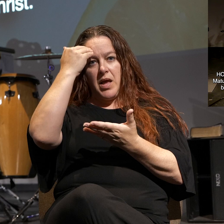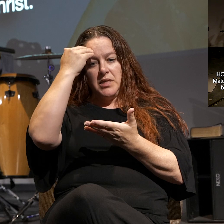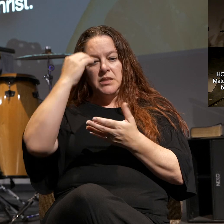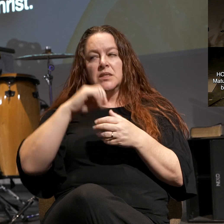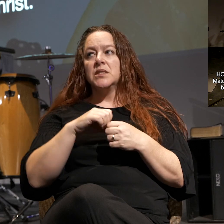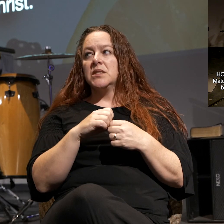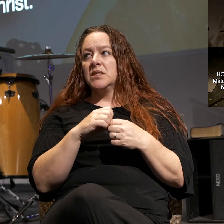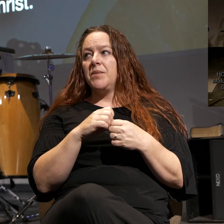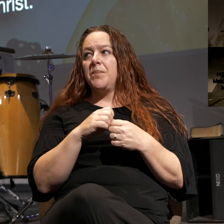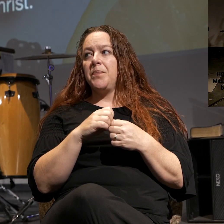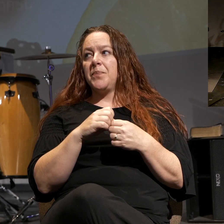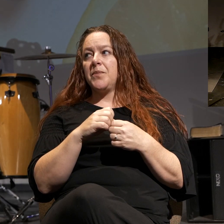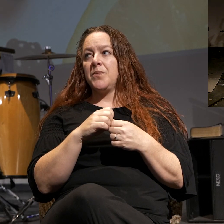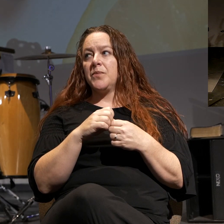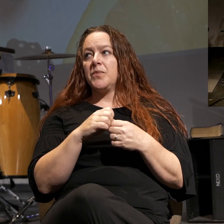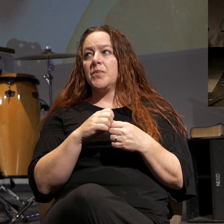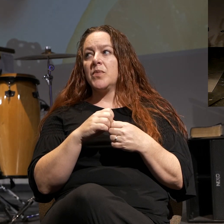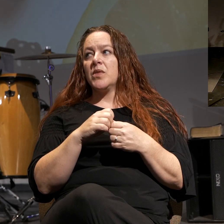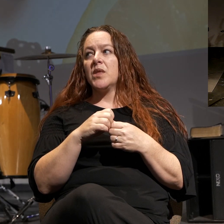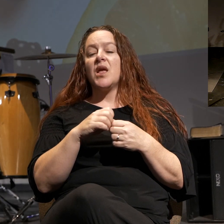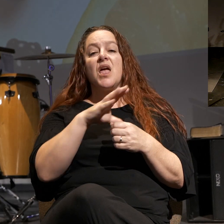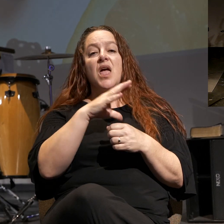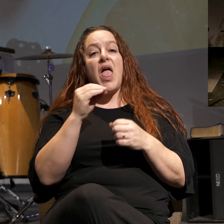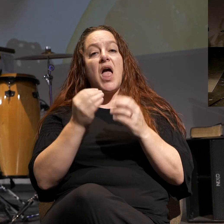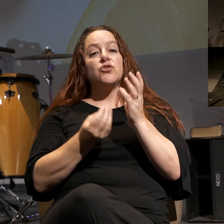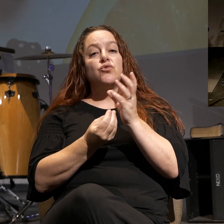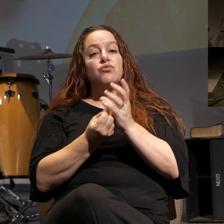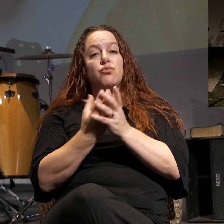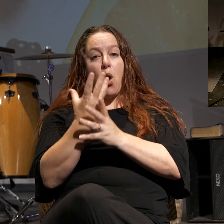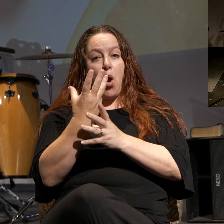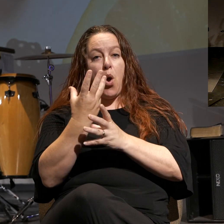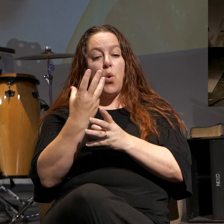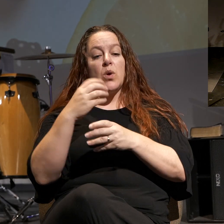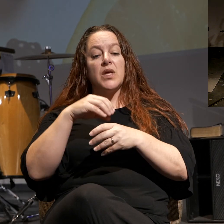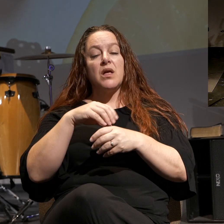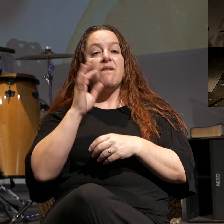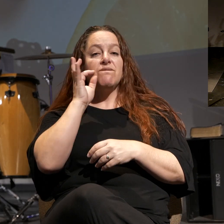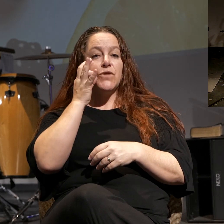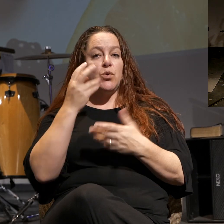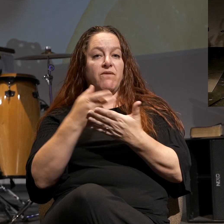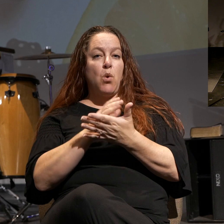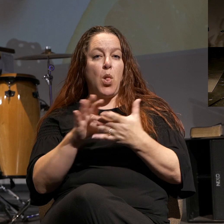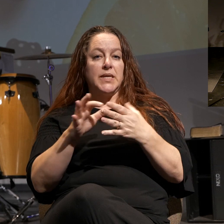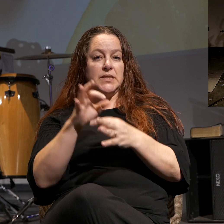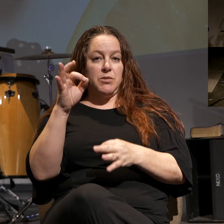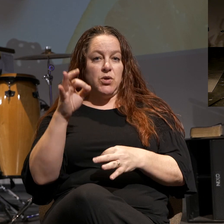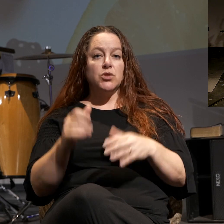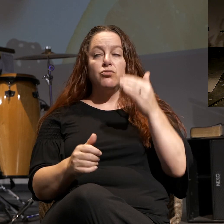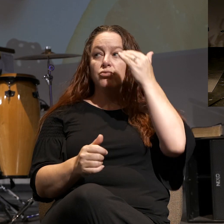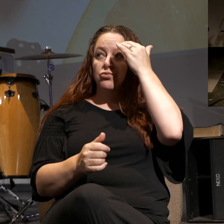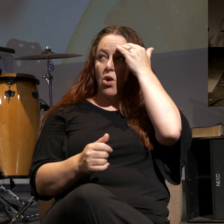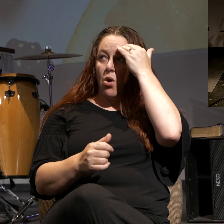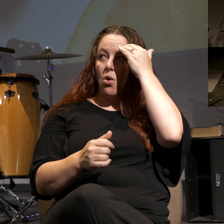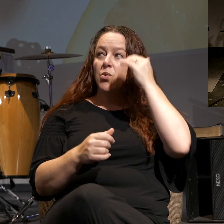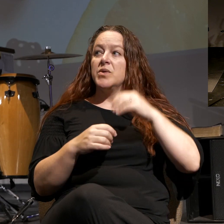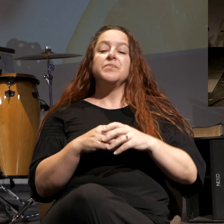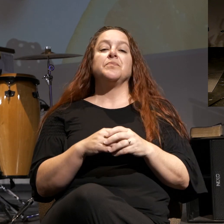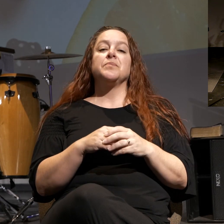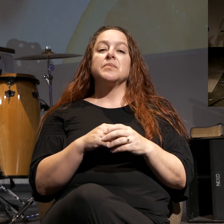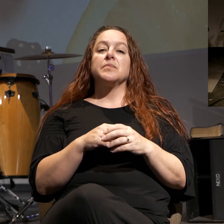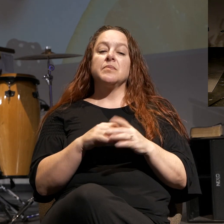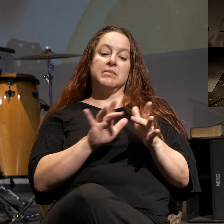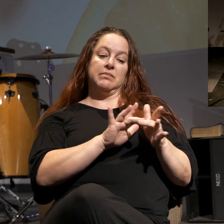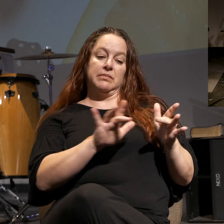as we learn how to know and to grow in the fruit of the Holy Spirit, the first part here, know, inform your mind. Here's your first fill in the blank,